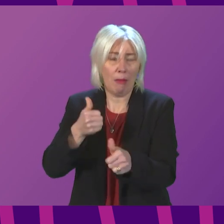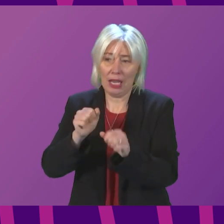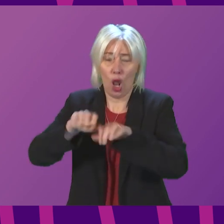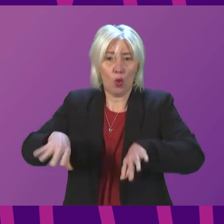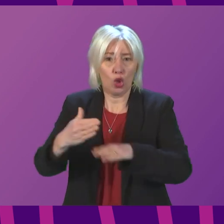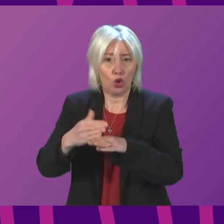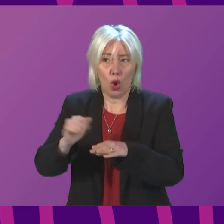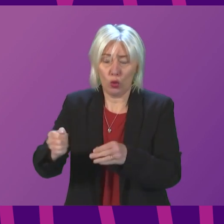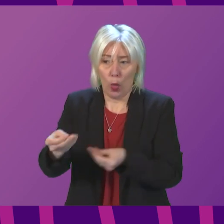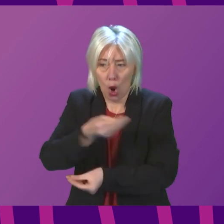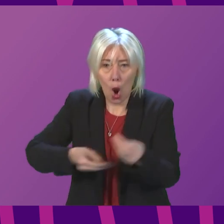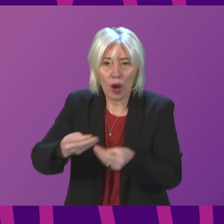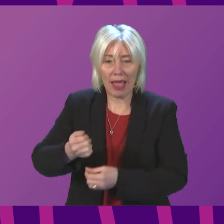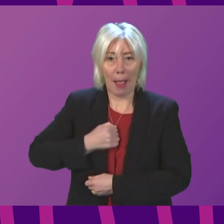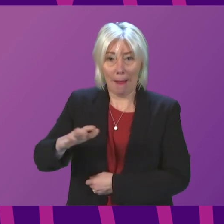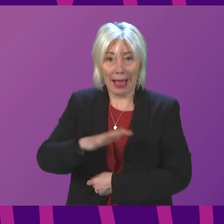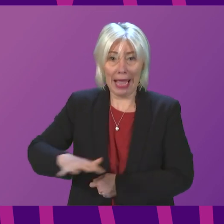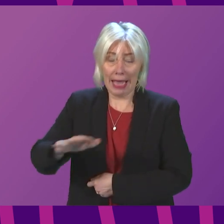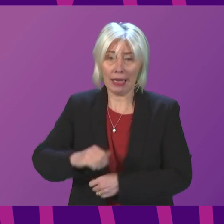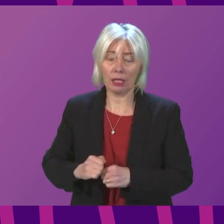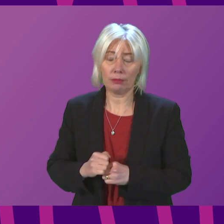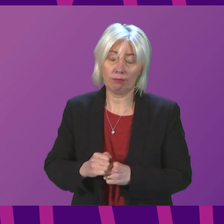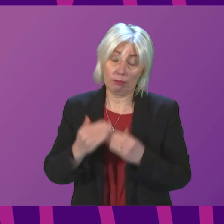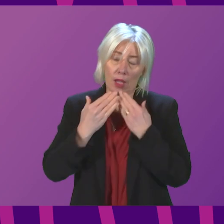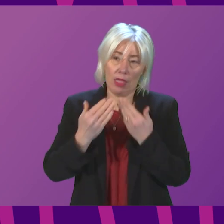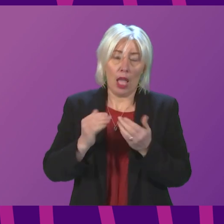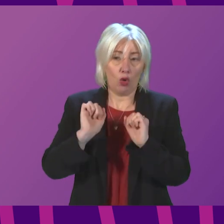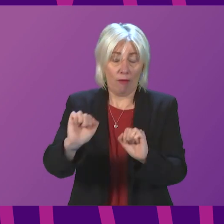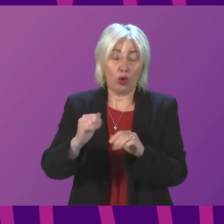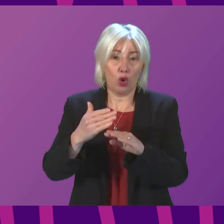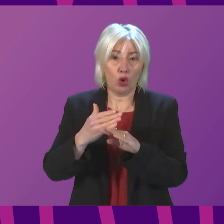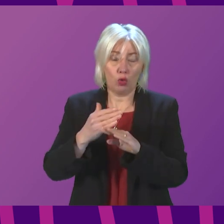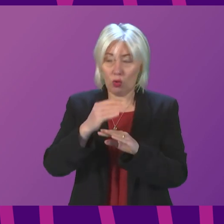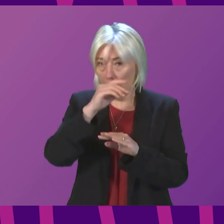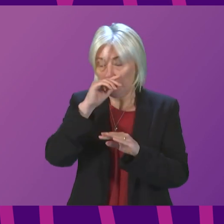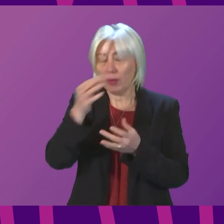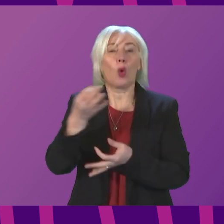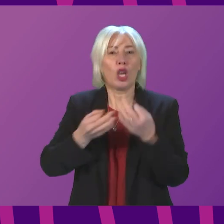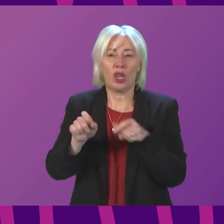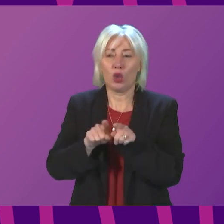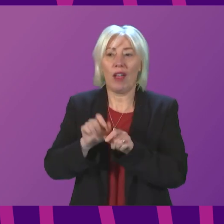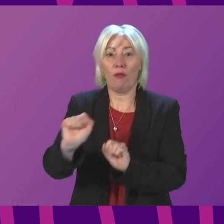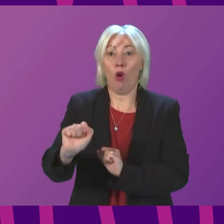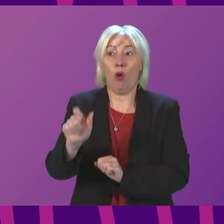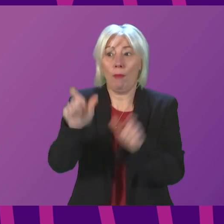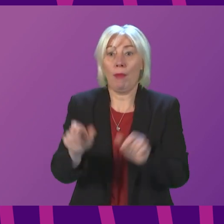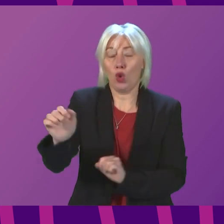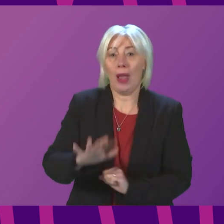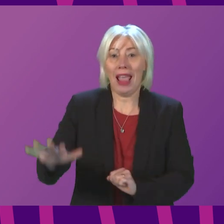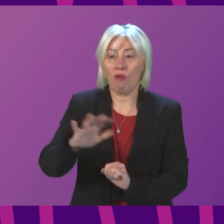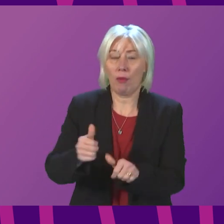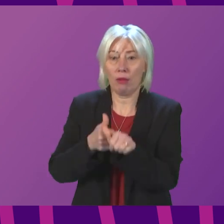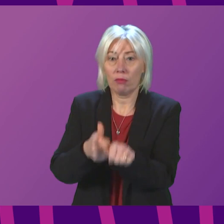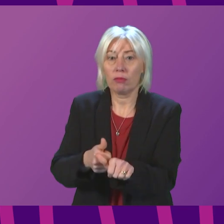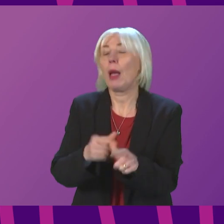First Minister. Well, can I thank Jim Fairley for his question and indeed for his efforts on behalf of his constituents. I know he is joined in those efforts by